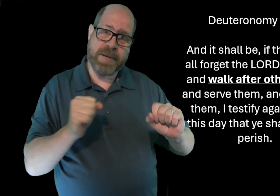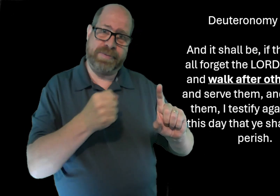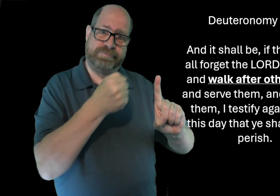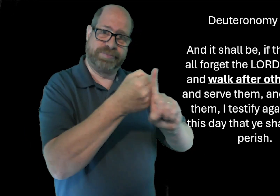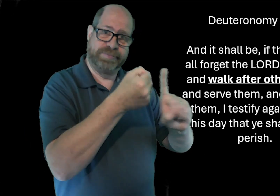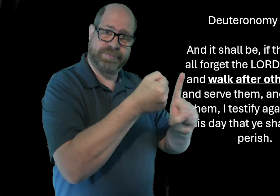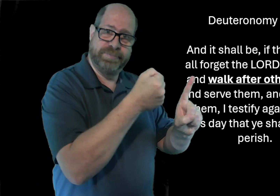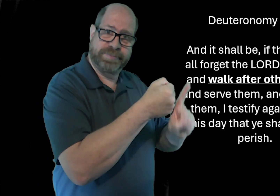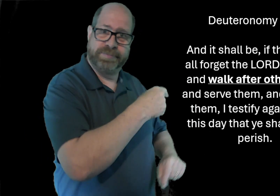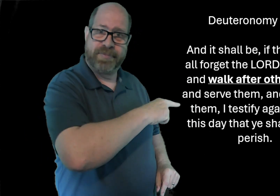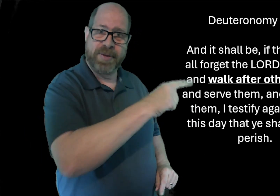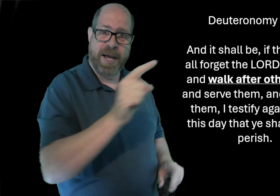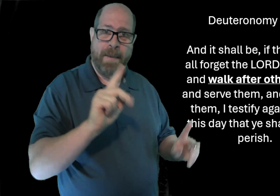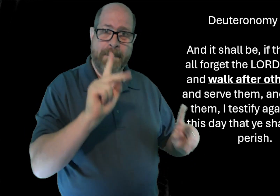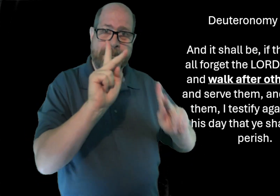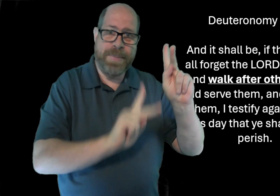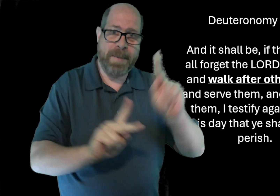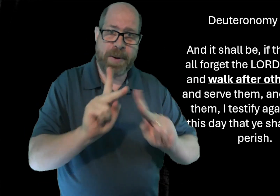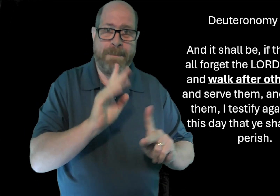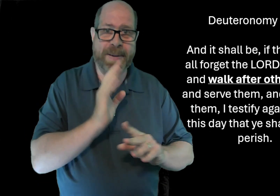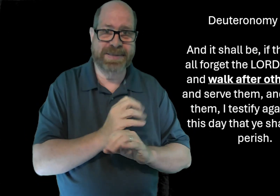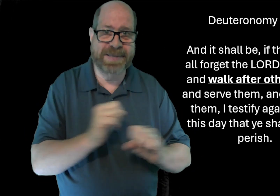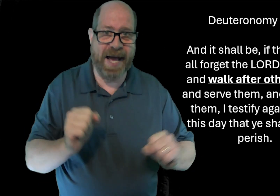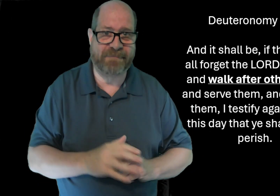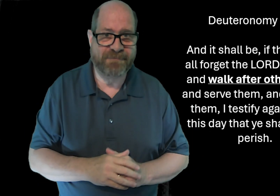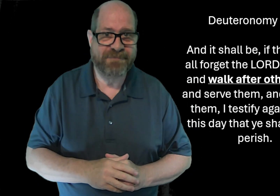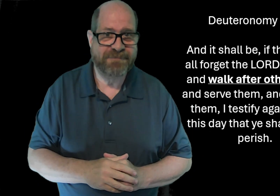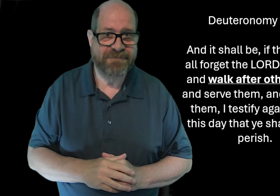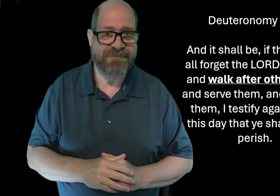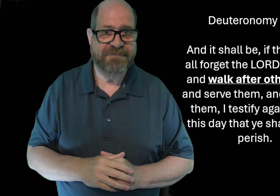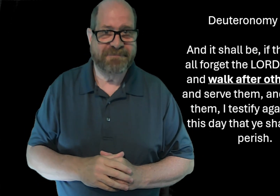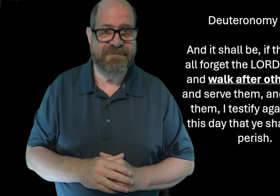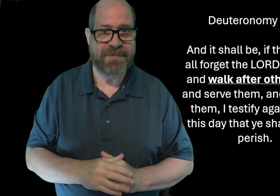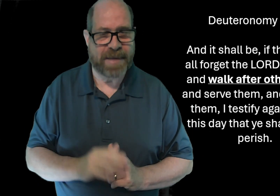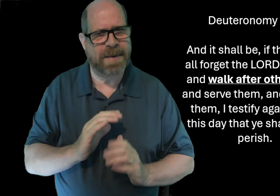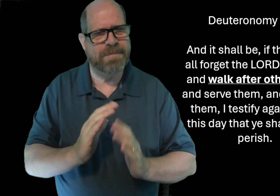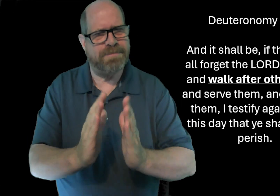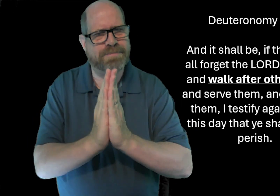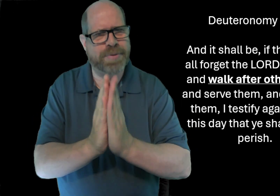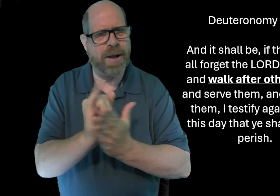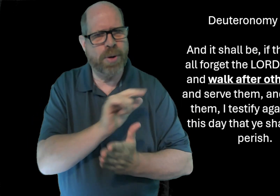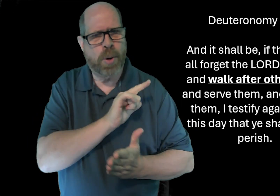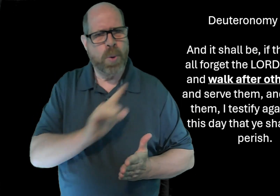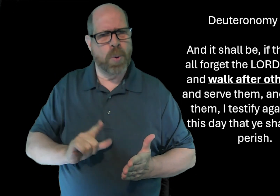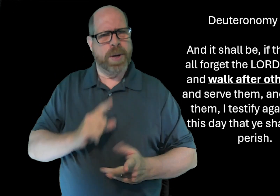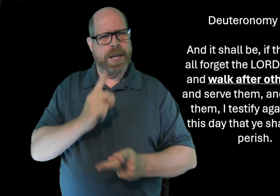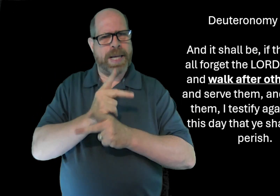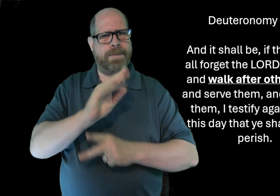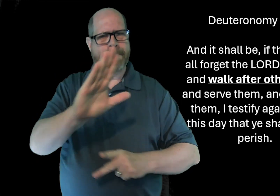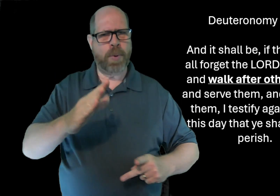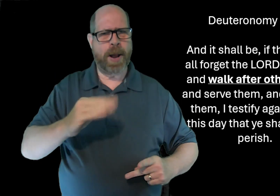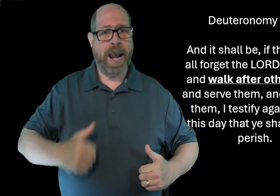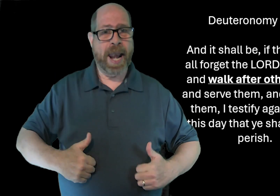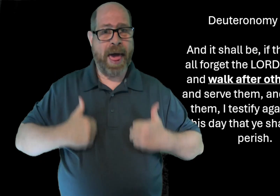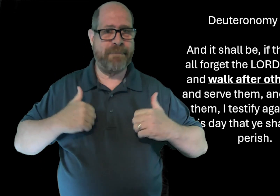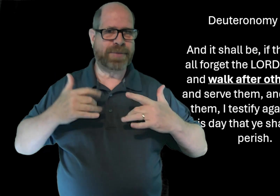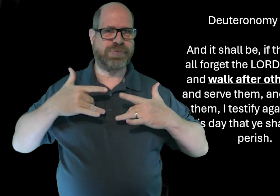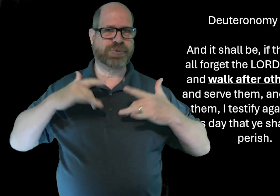And I want to impact the world. I want to impact people to be saved. So I pray that the Lord would keep your